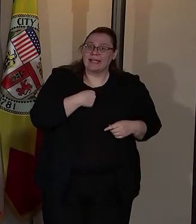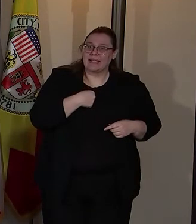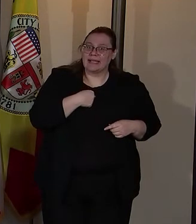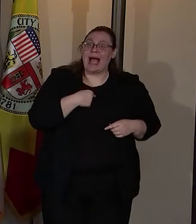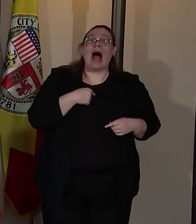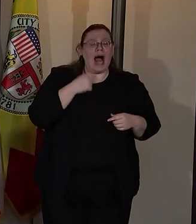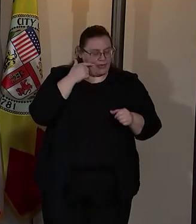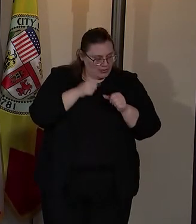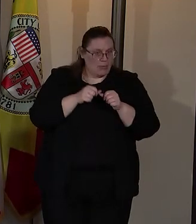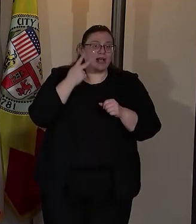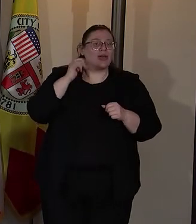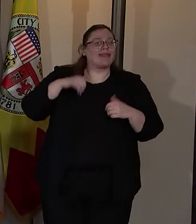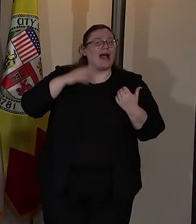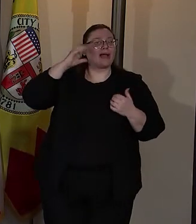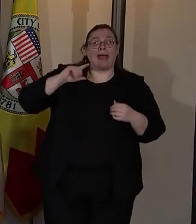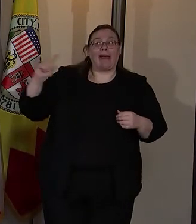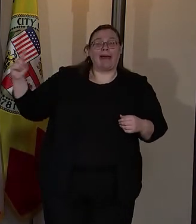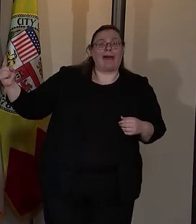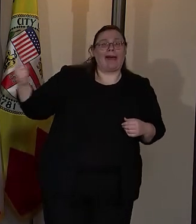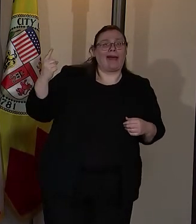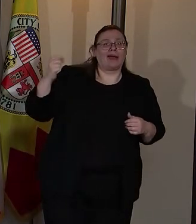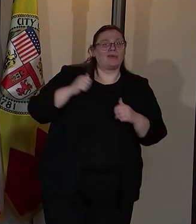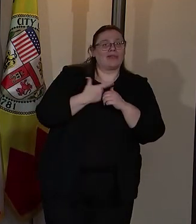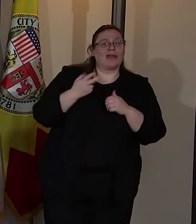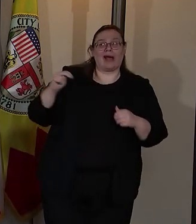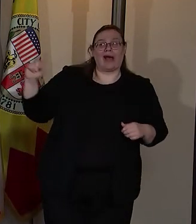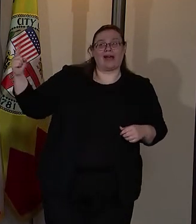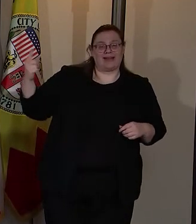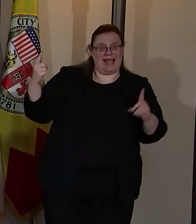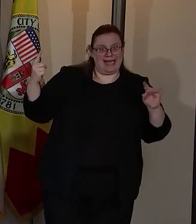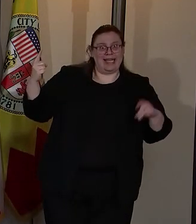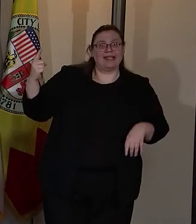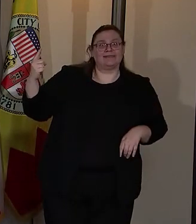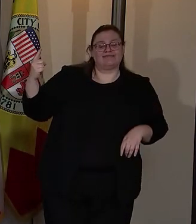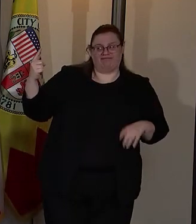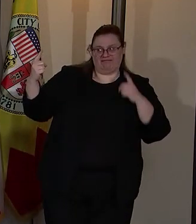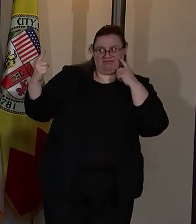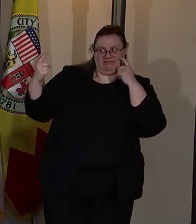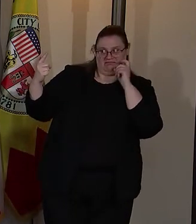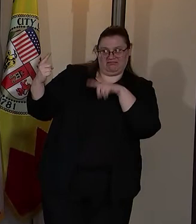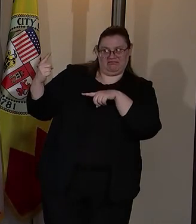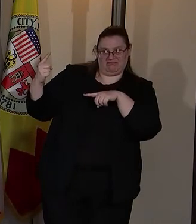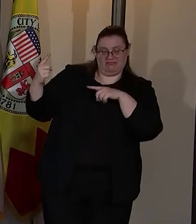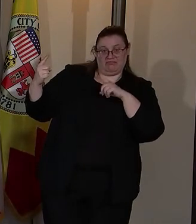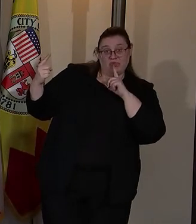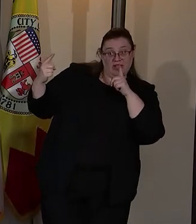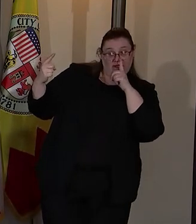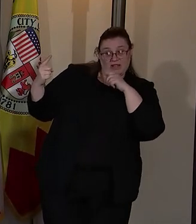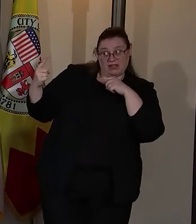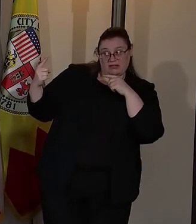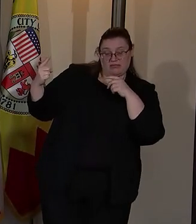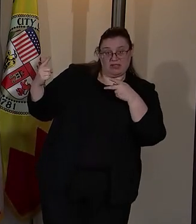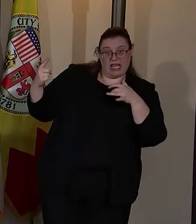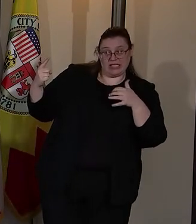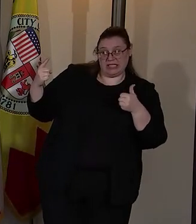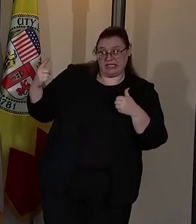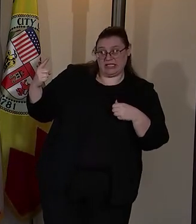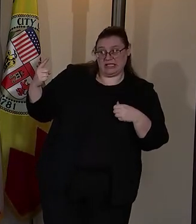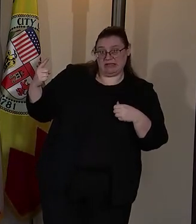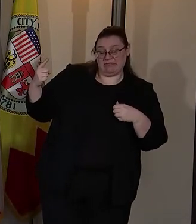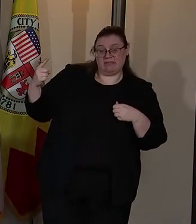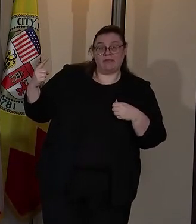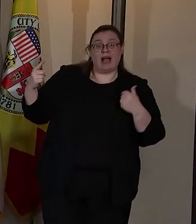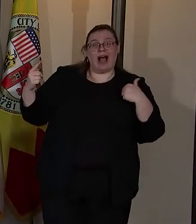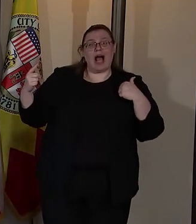see that young man turn the corner with that gun. And I did know if it was real or if it was plastic. But I,